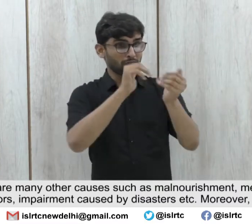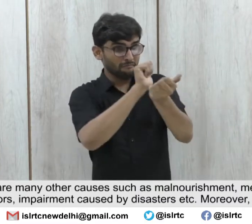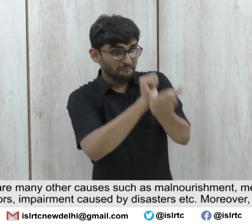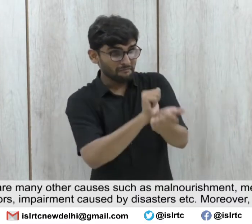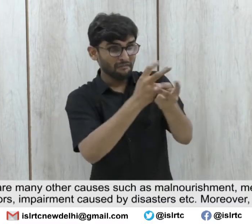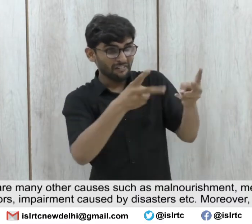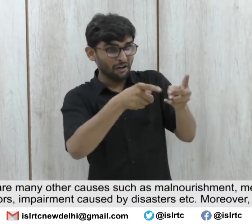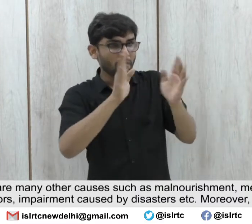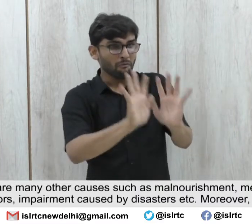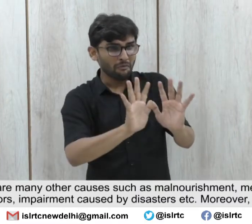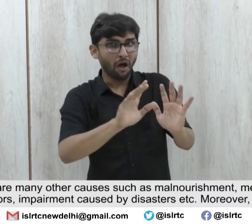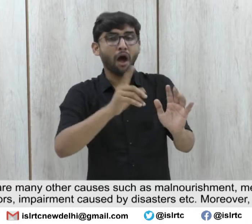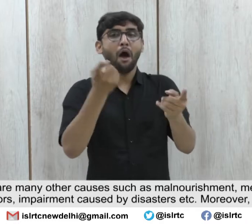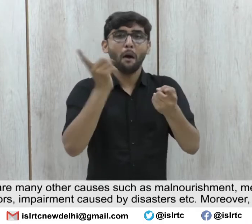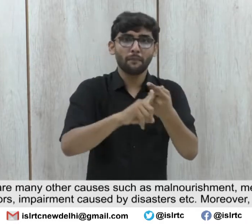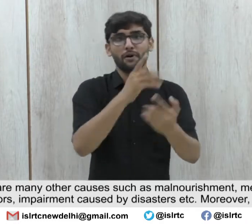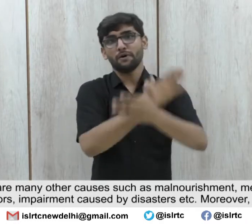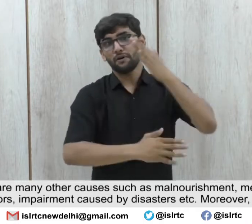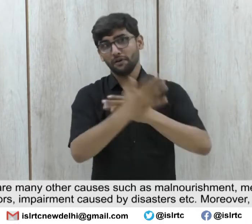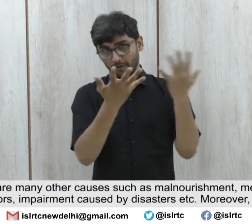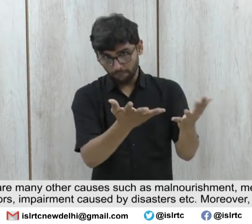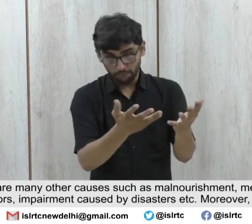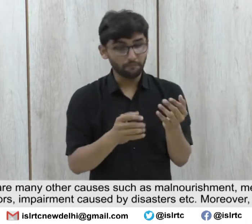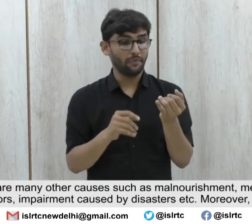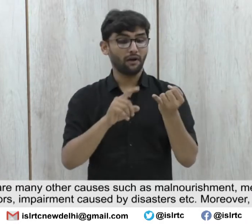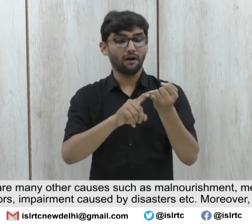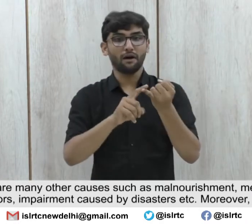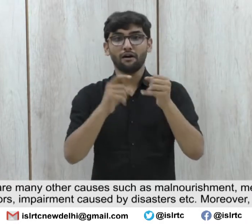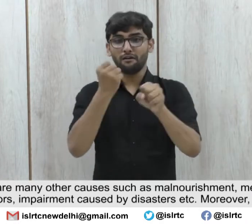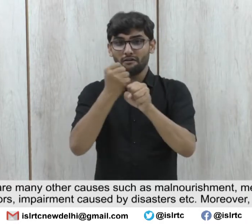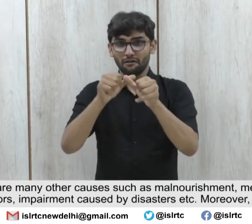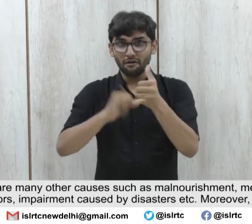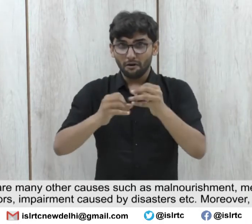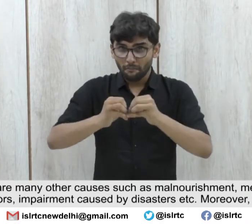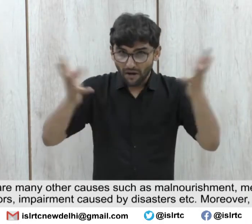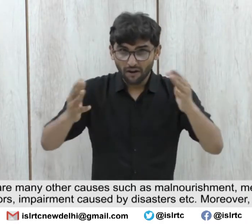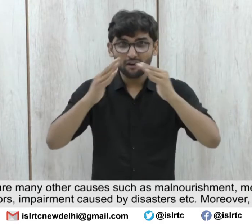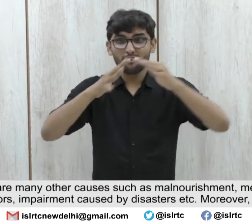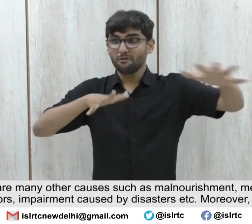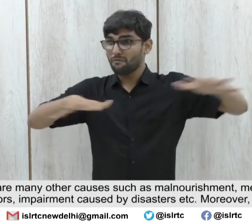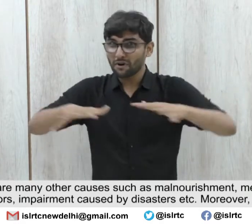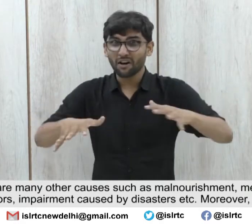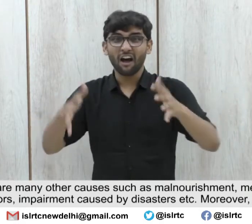of.1 National Coaching and